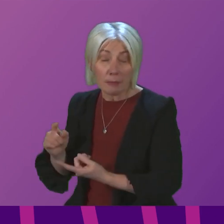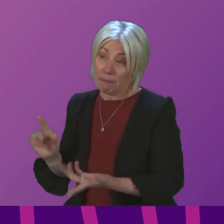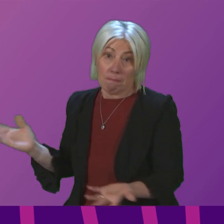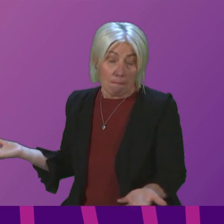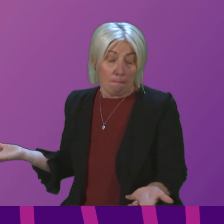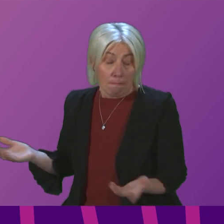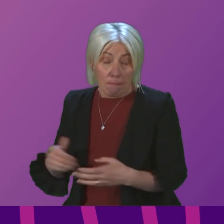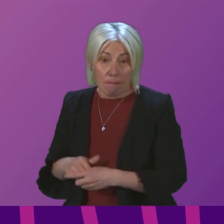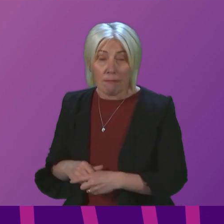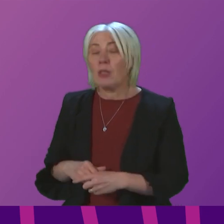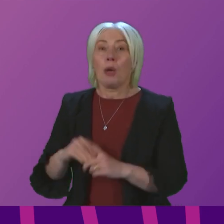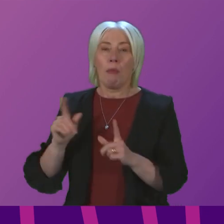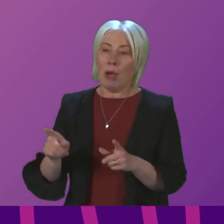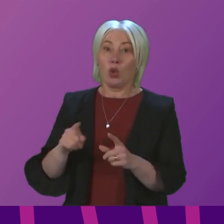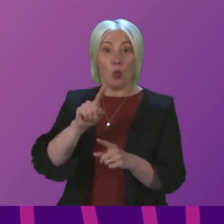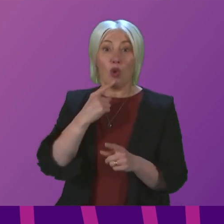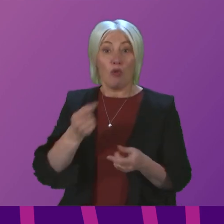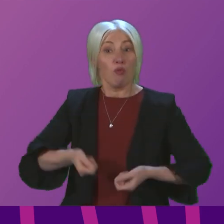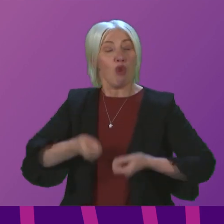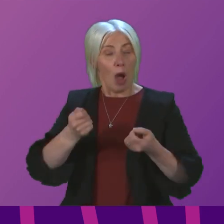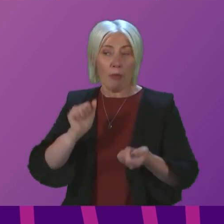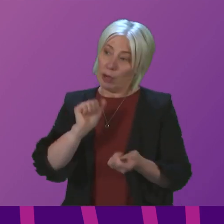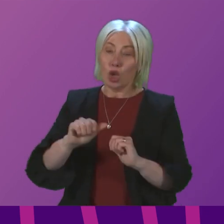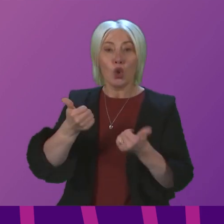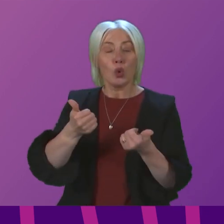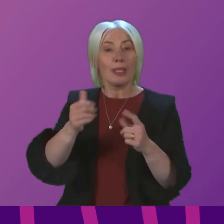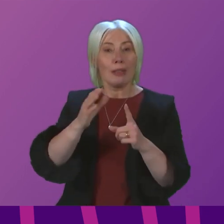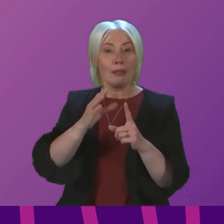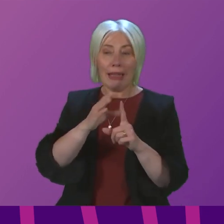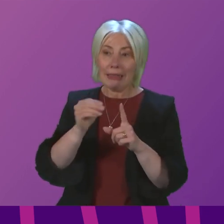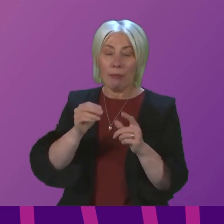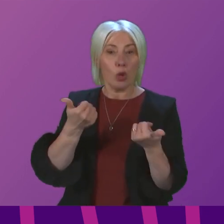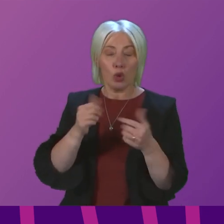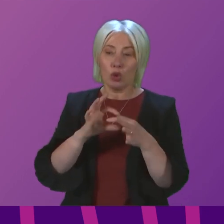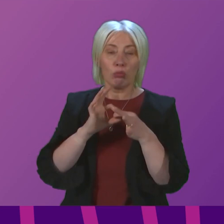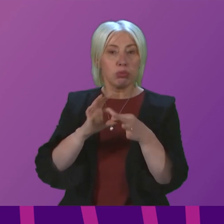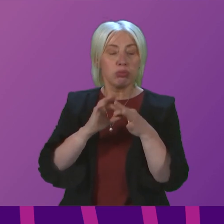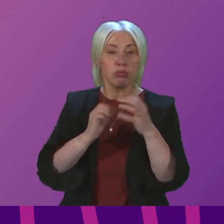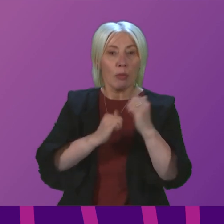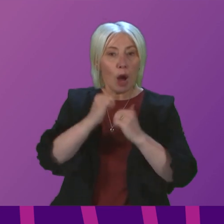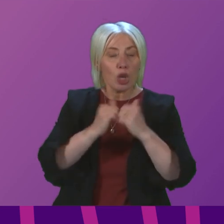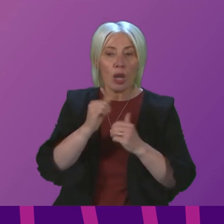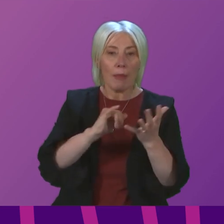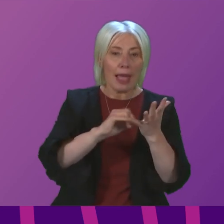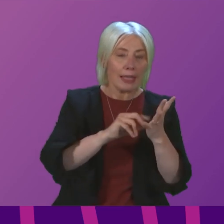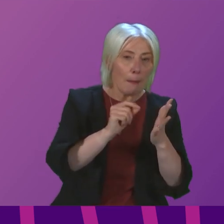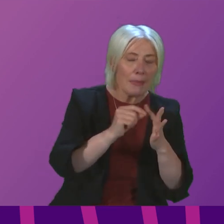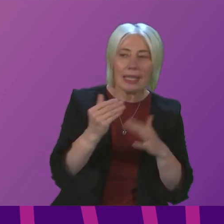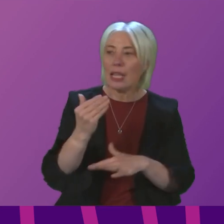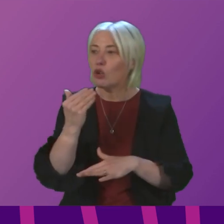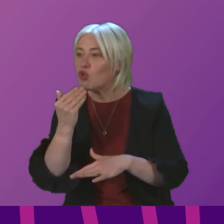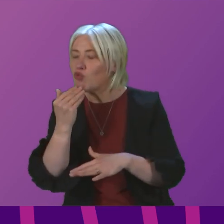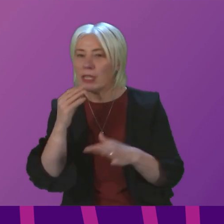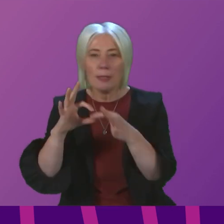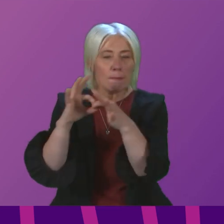But the actions that have been highlighted are very good examples of constructive partnership working between the SNP and the Scottish